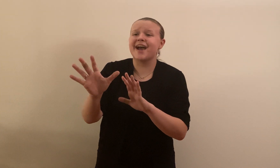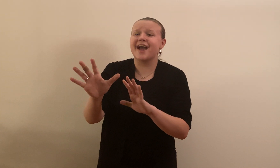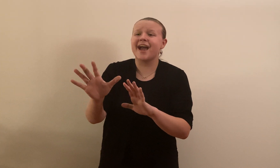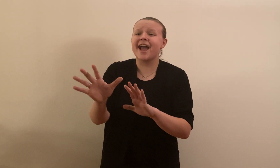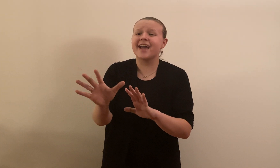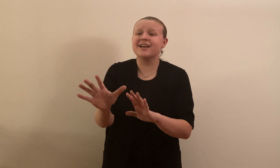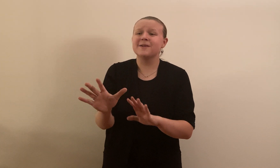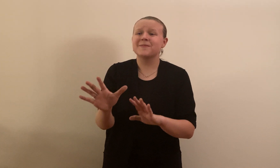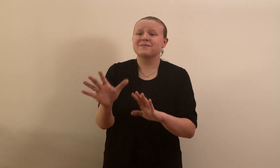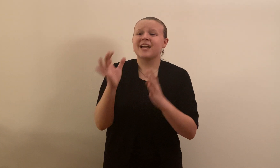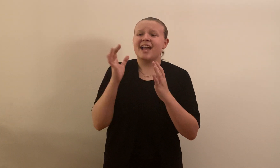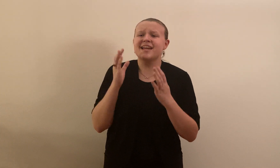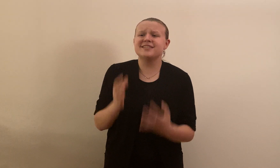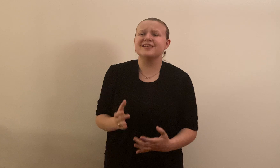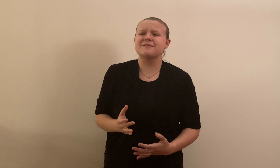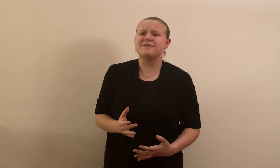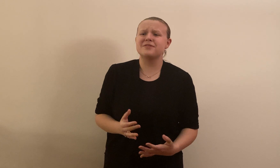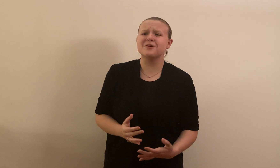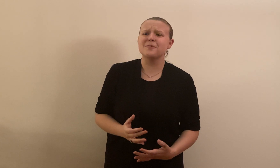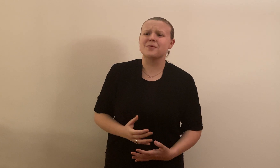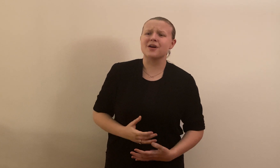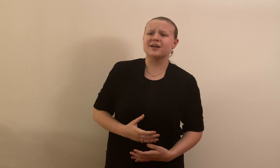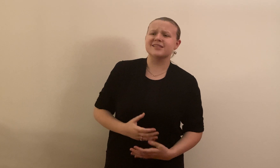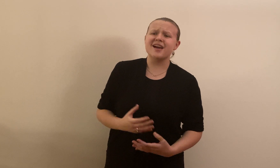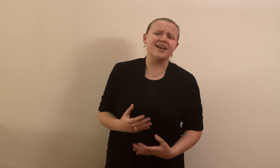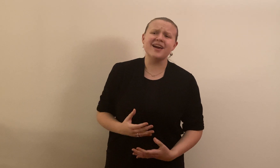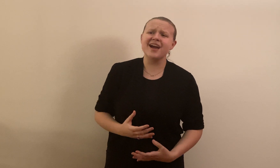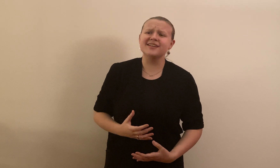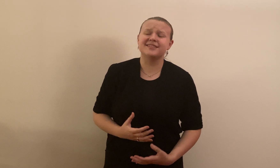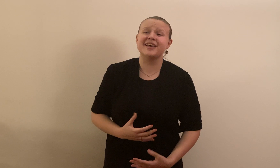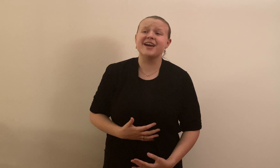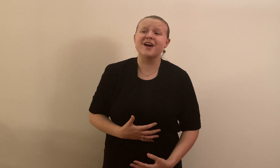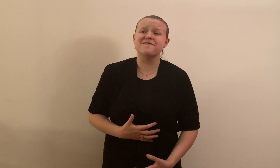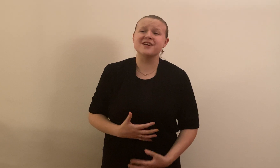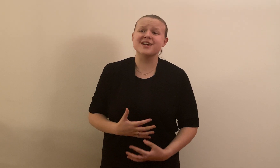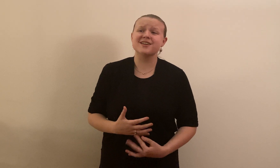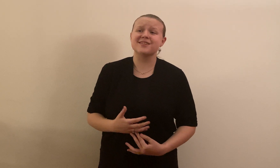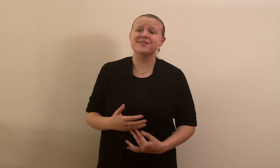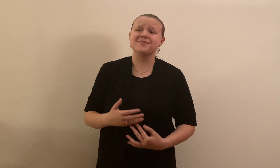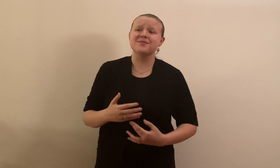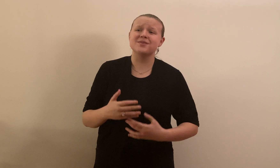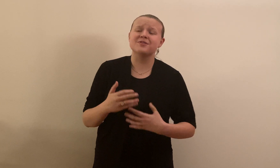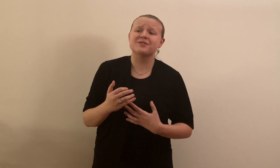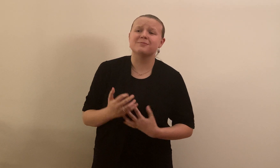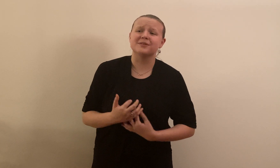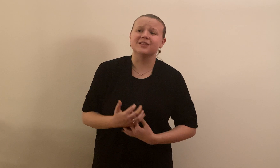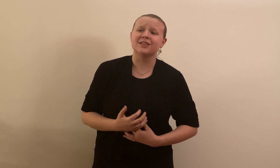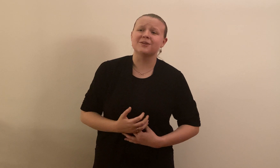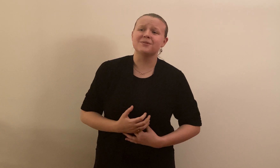And if the world is giving you the blues